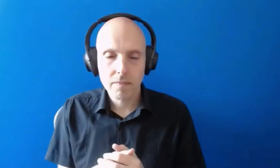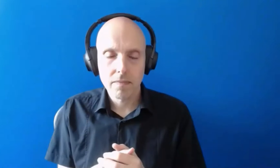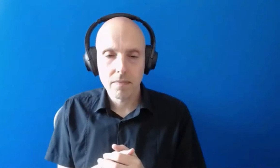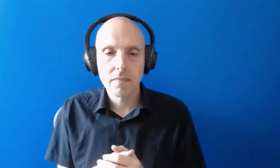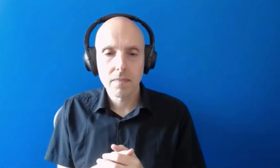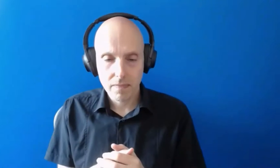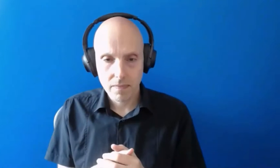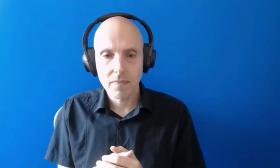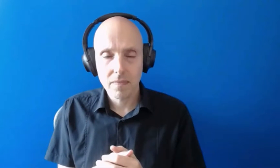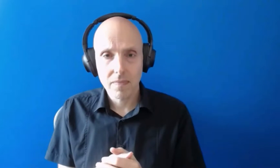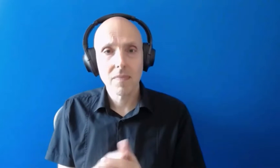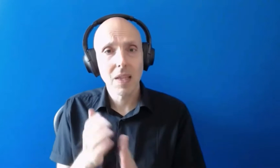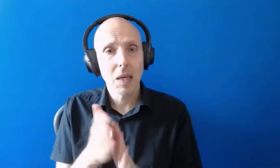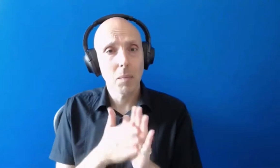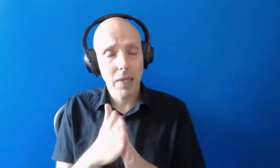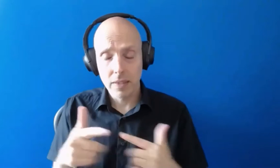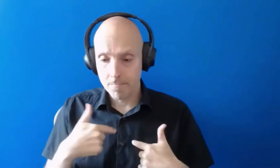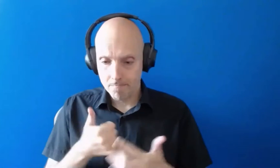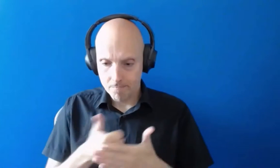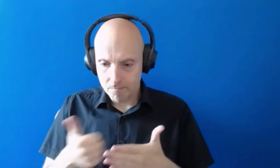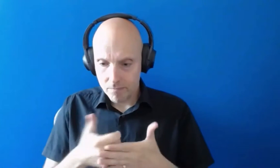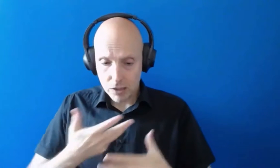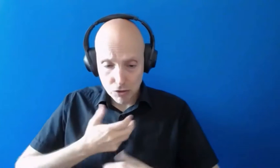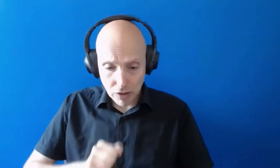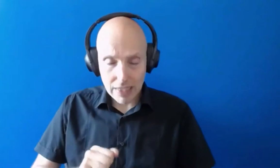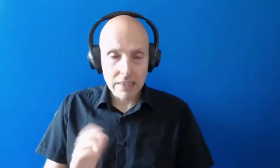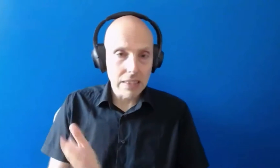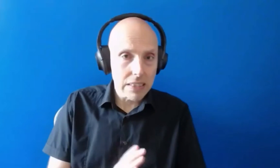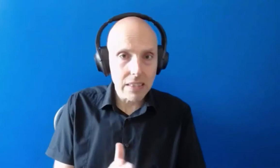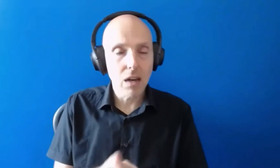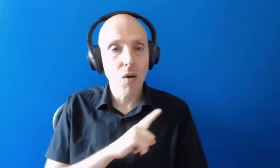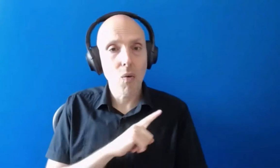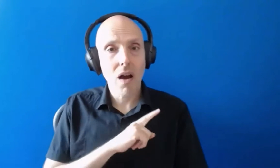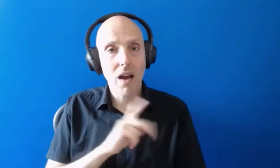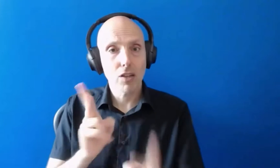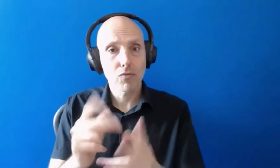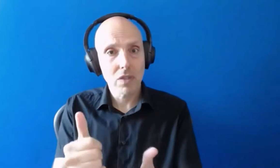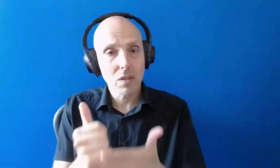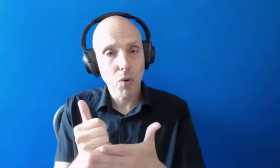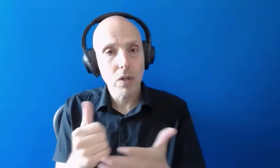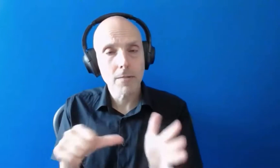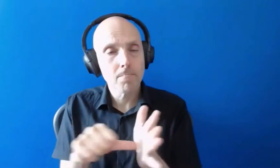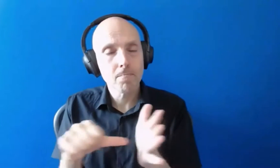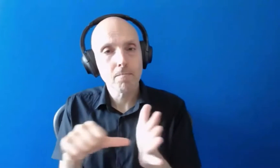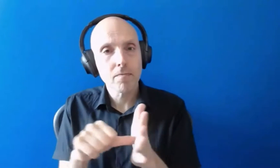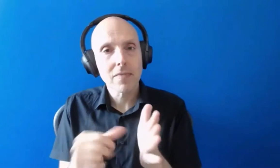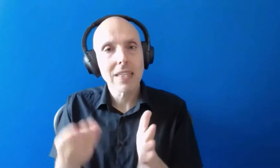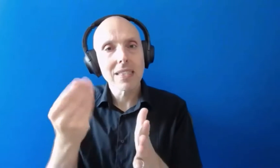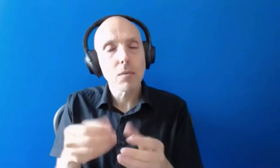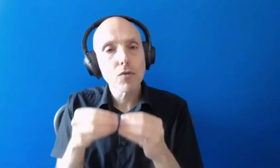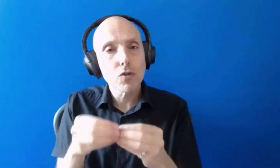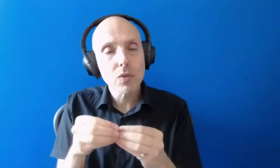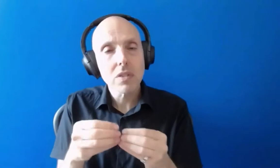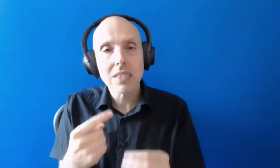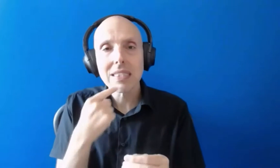describe experiencing stress and anxiety because of uncertainty about their interpreting support and some students also say their university